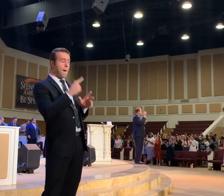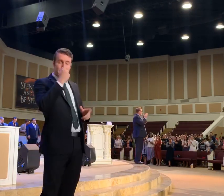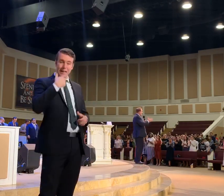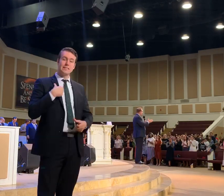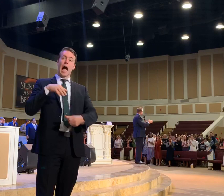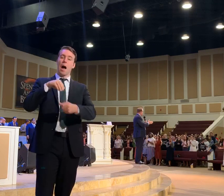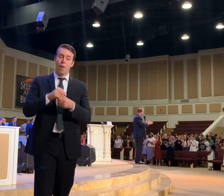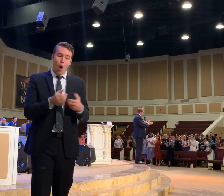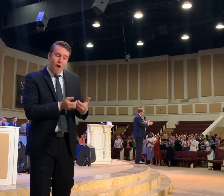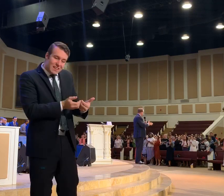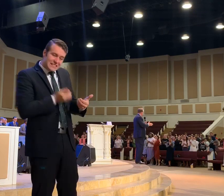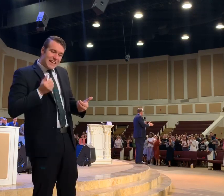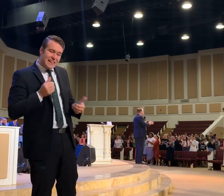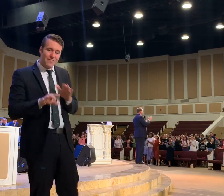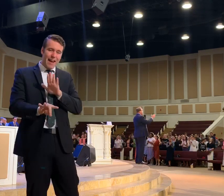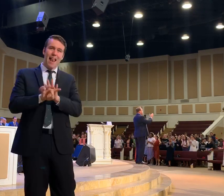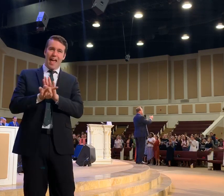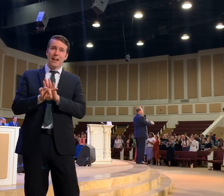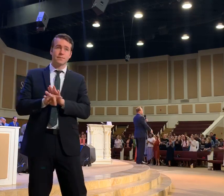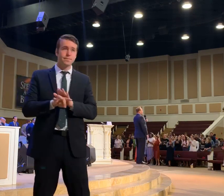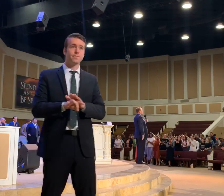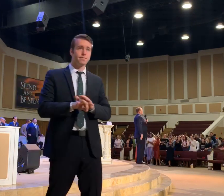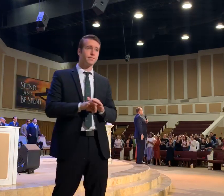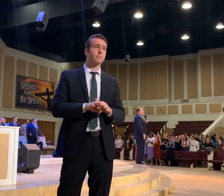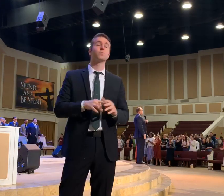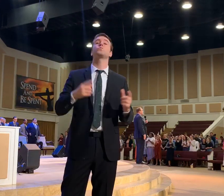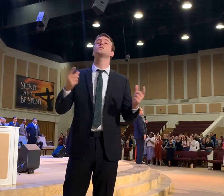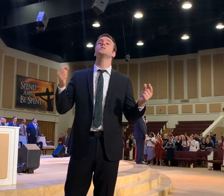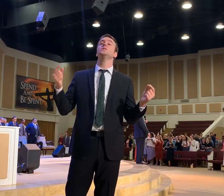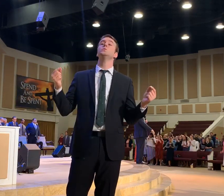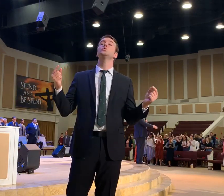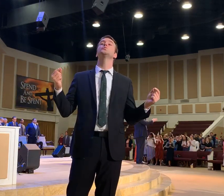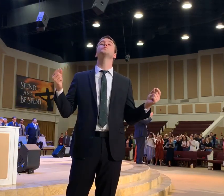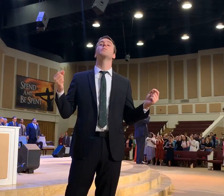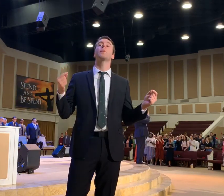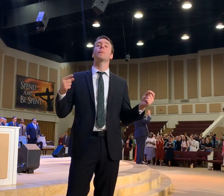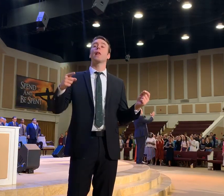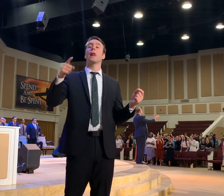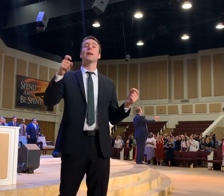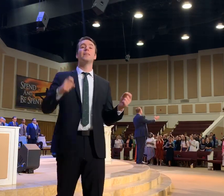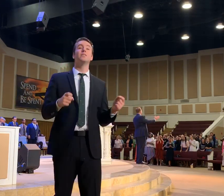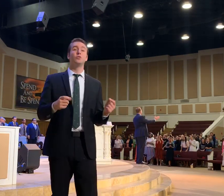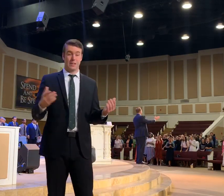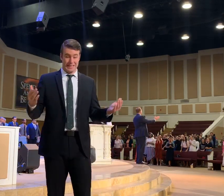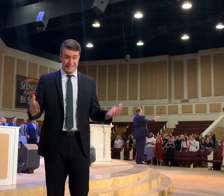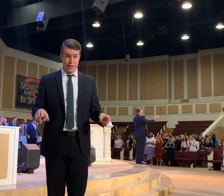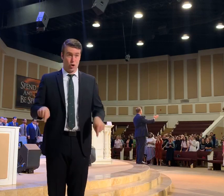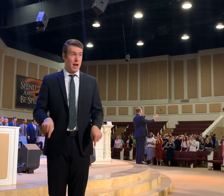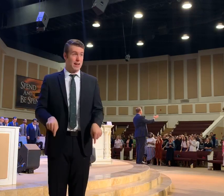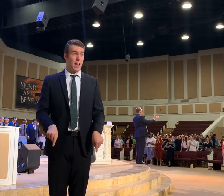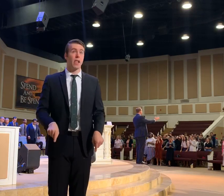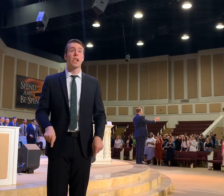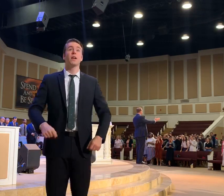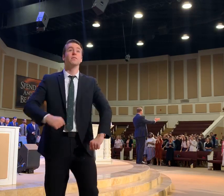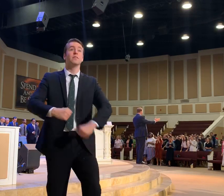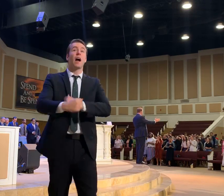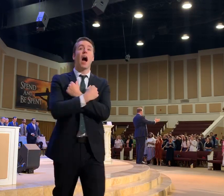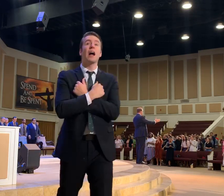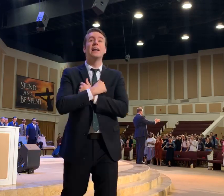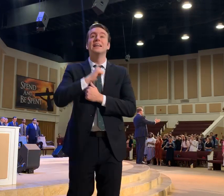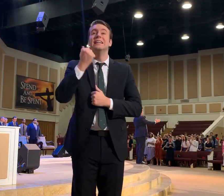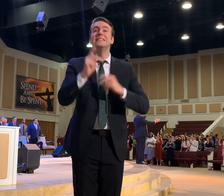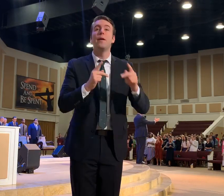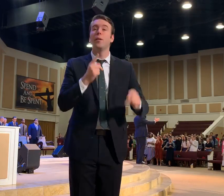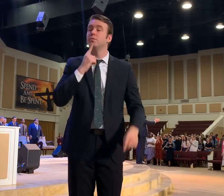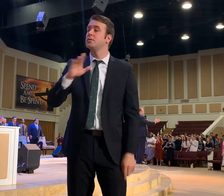of the sanctified left. Here's what you're going do right now. You need to leave where you're standing. Hug about ten people.